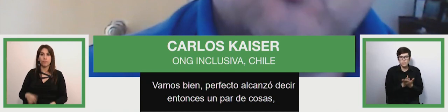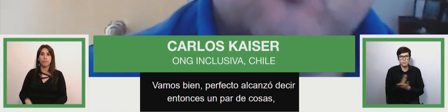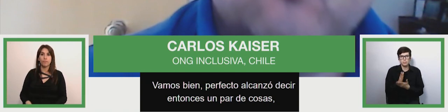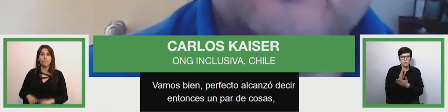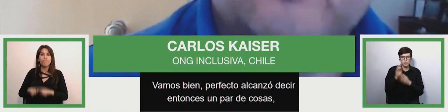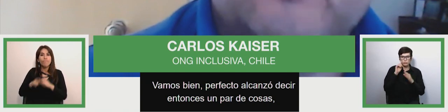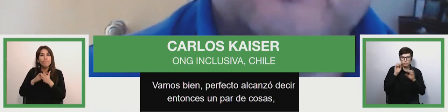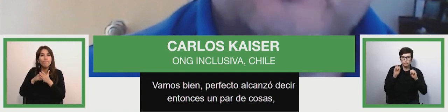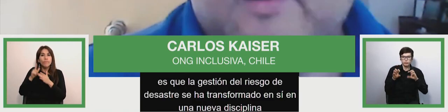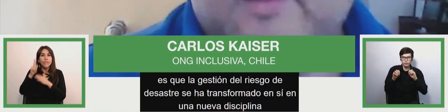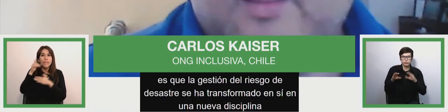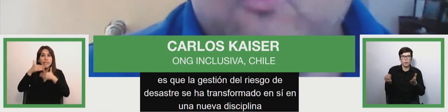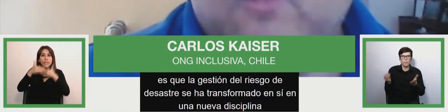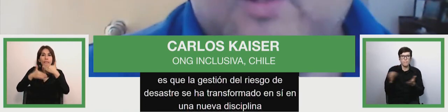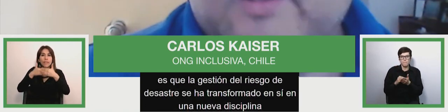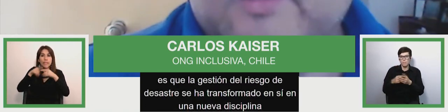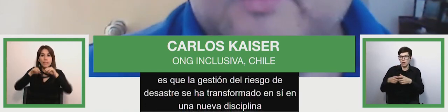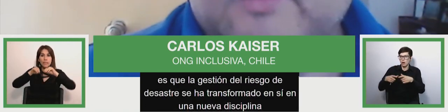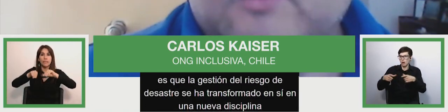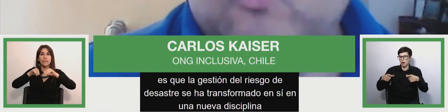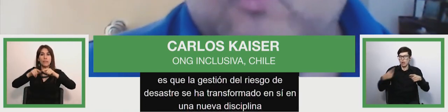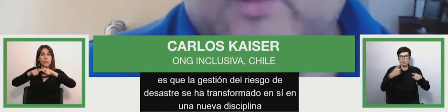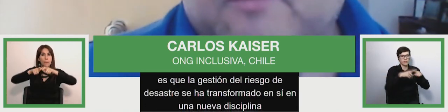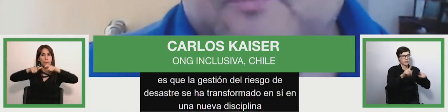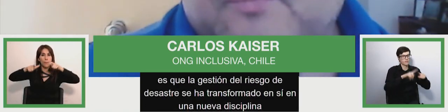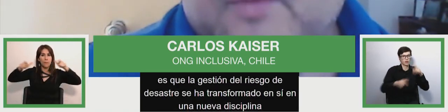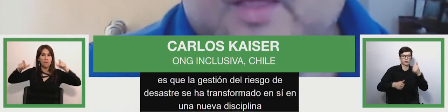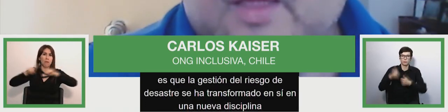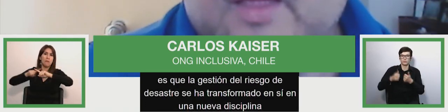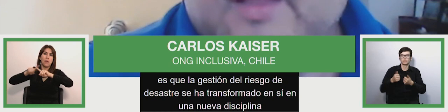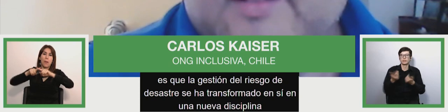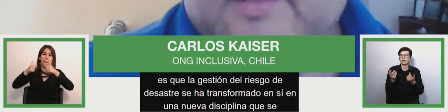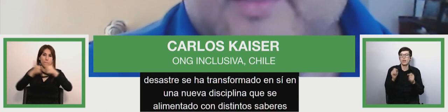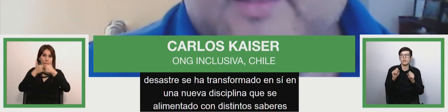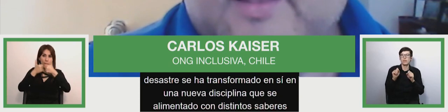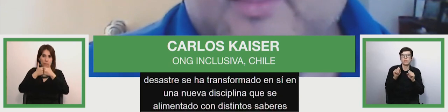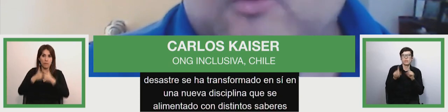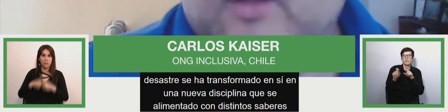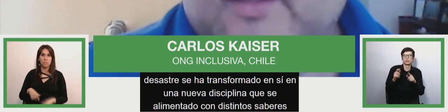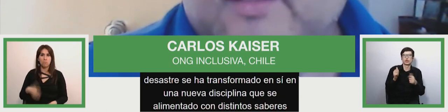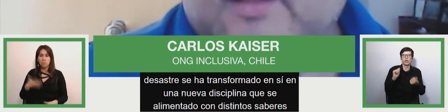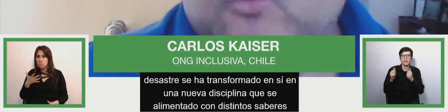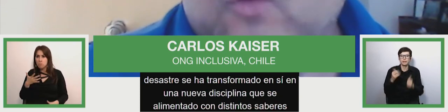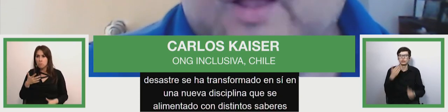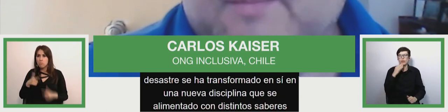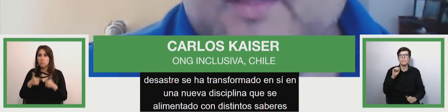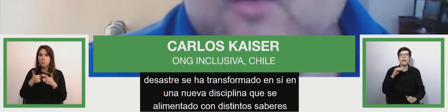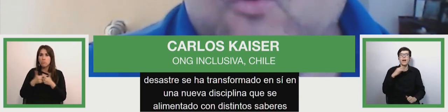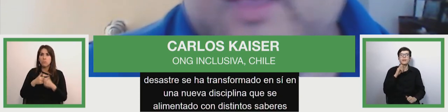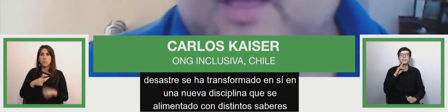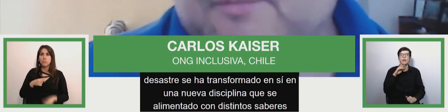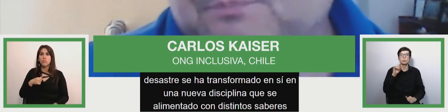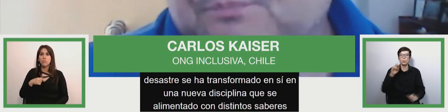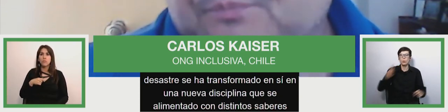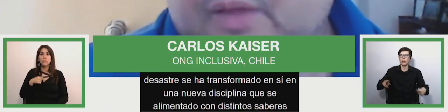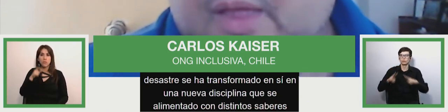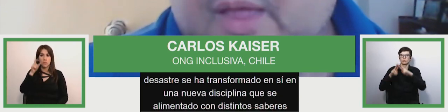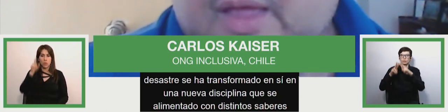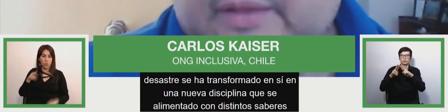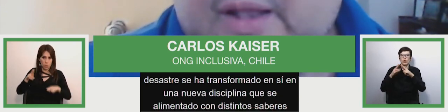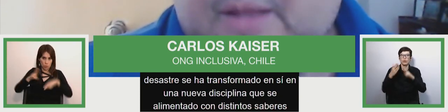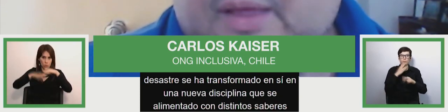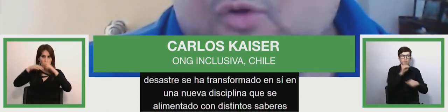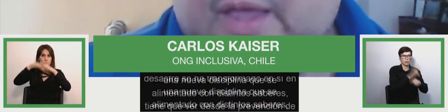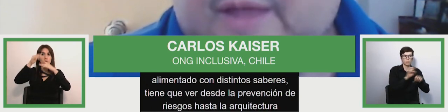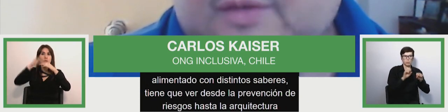the point is the risk disaster risk management is a new discipline that's been come to the fore